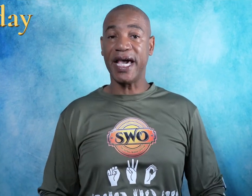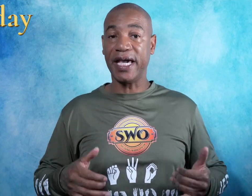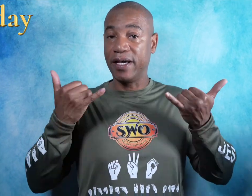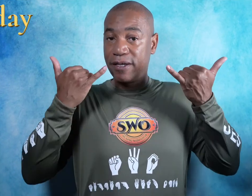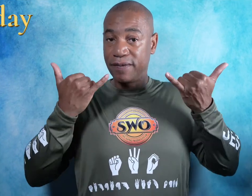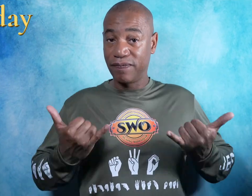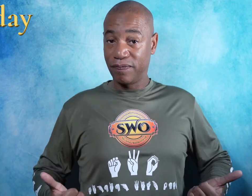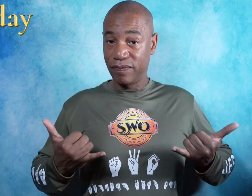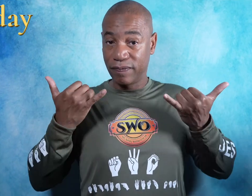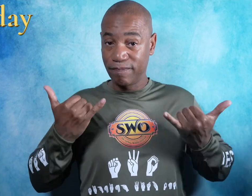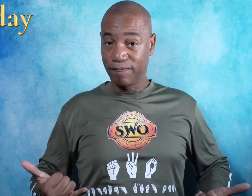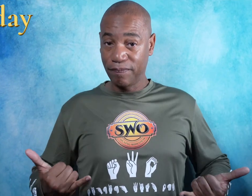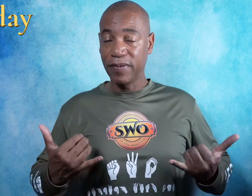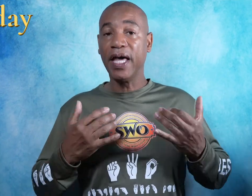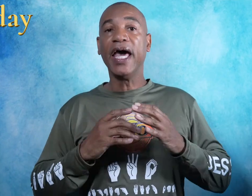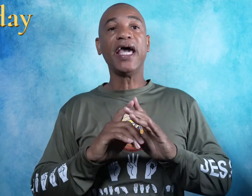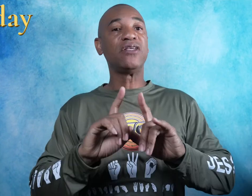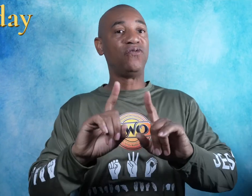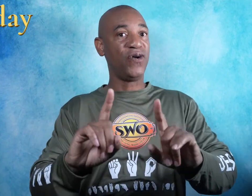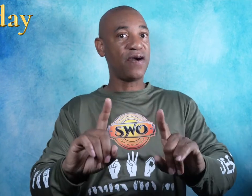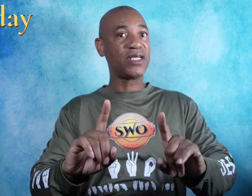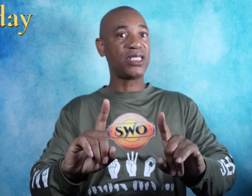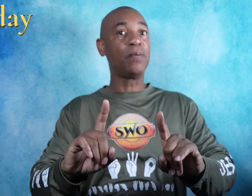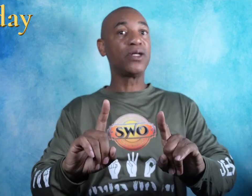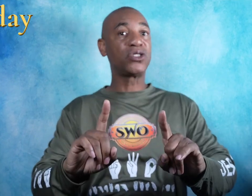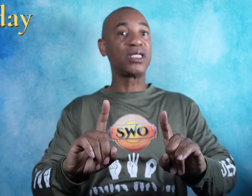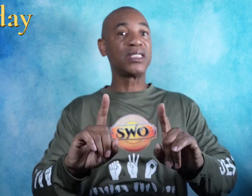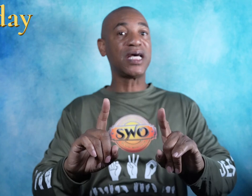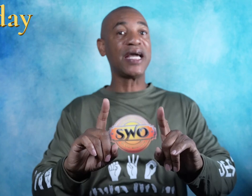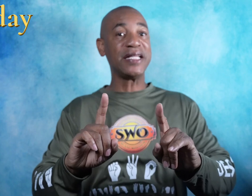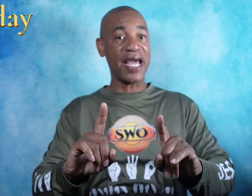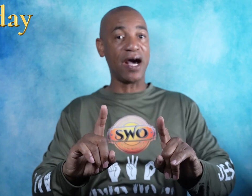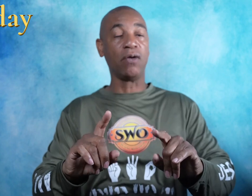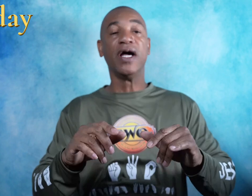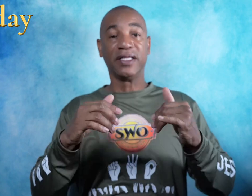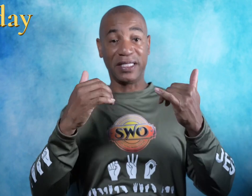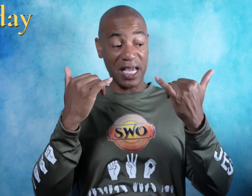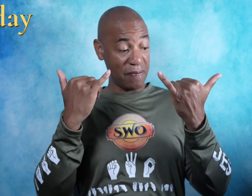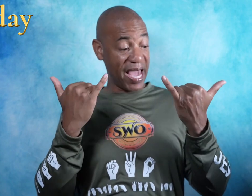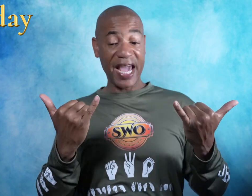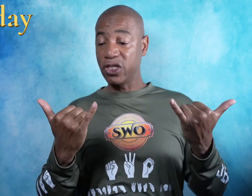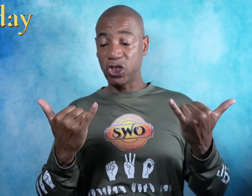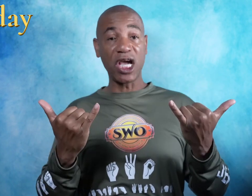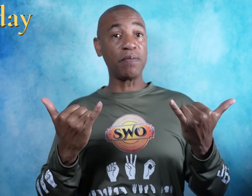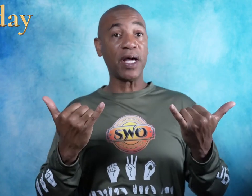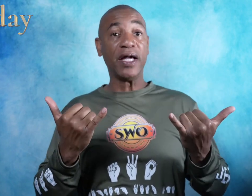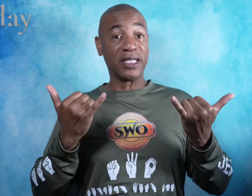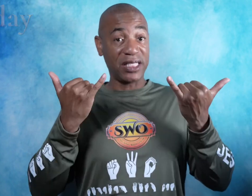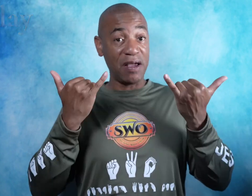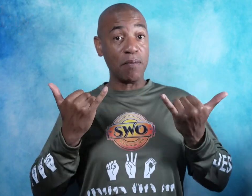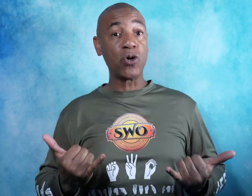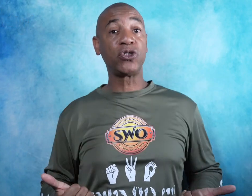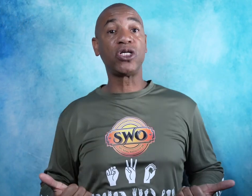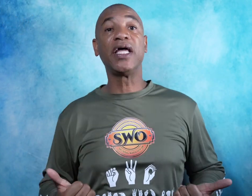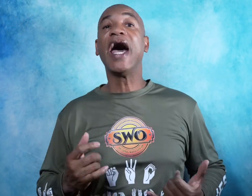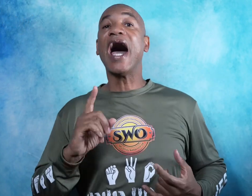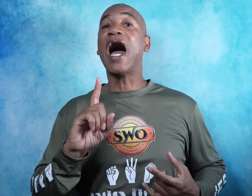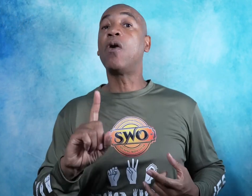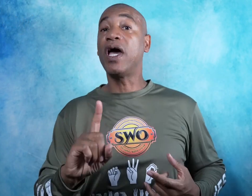it's very similar to the sign now. The same hand shape, the same motion. However